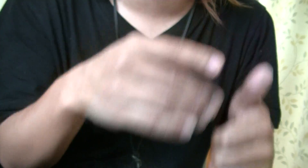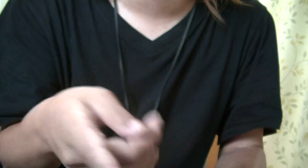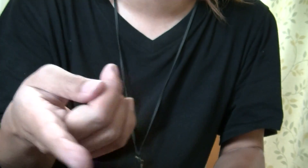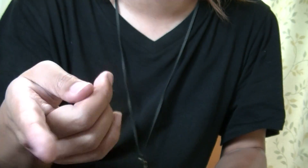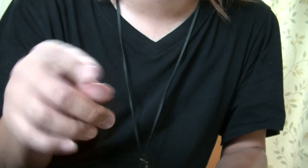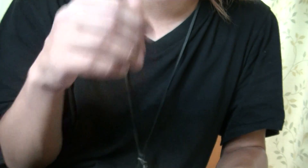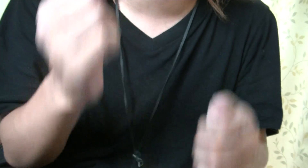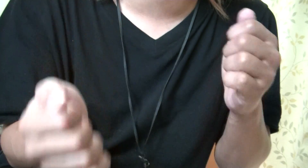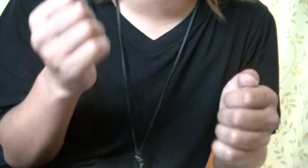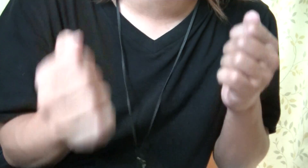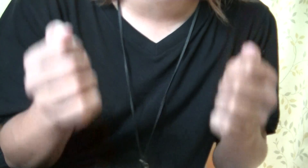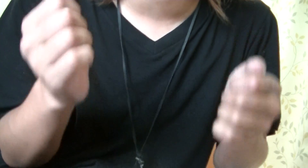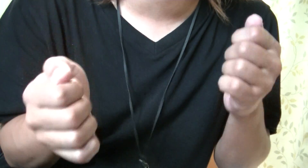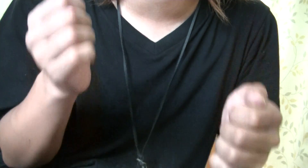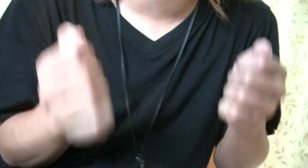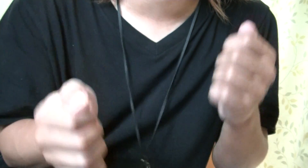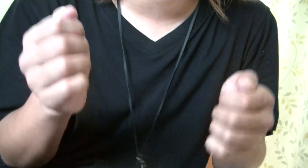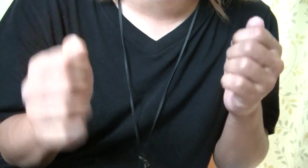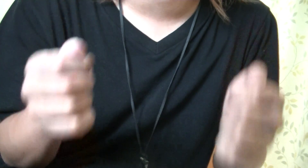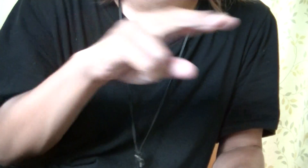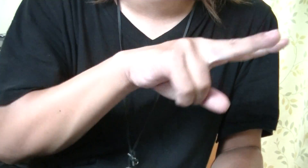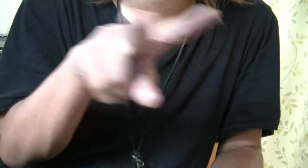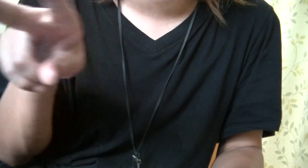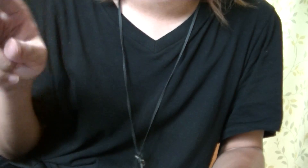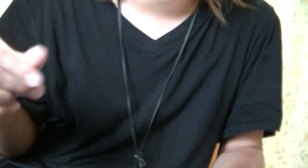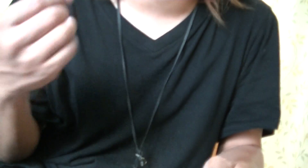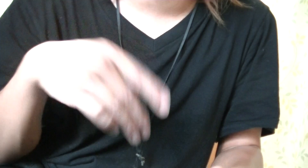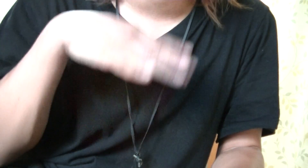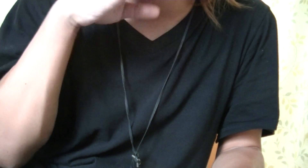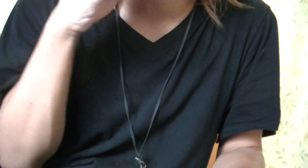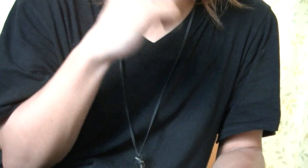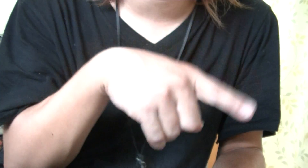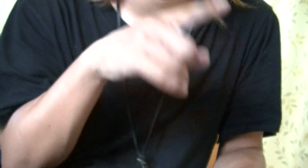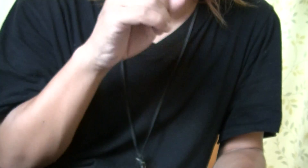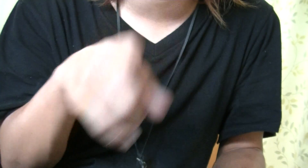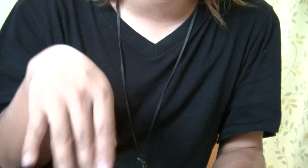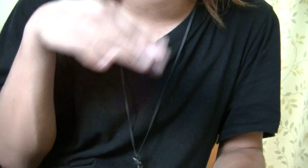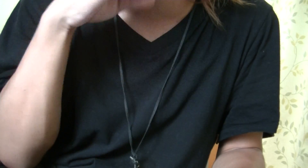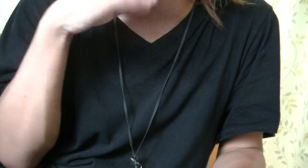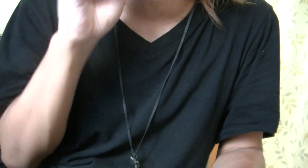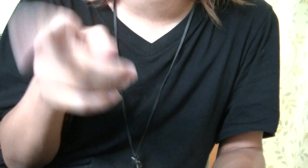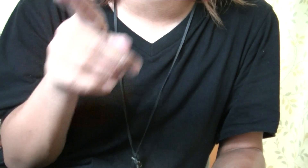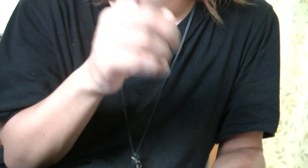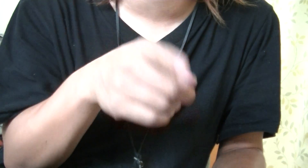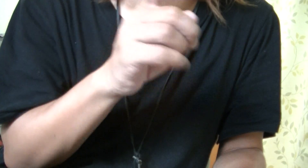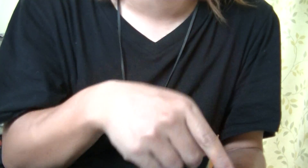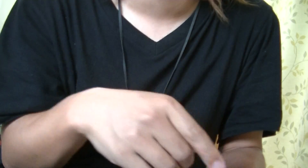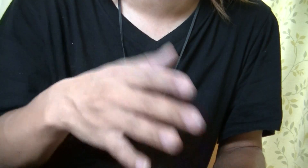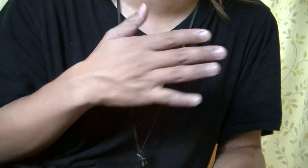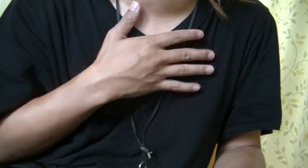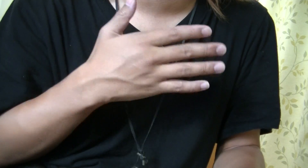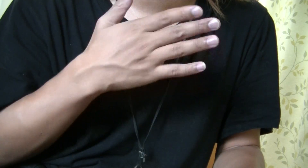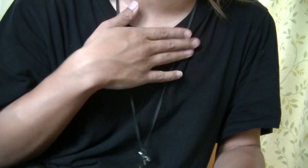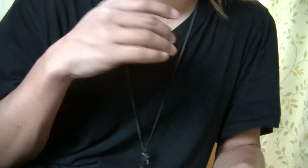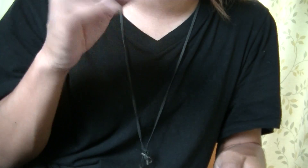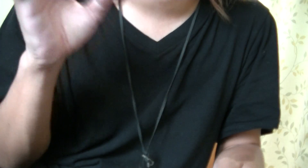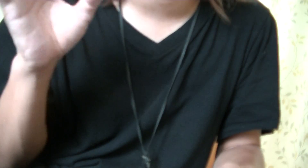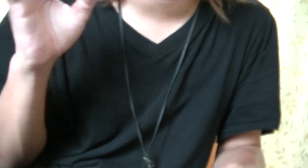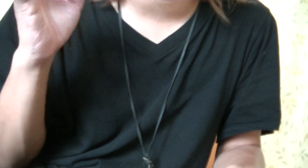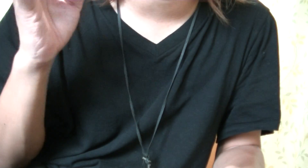oh, oh, I'm fuck you, oh, oh, Just a chance in my life, baby,